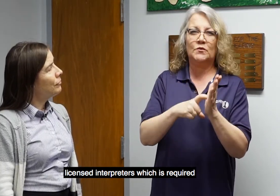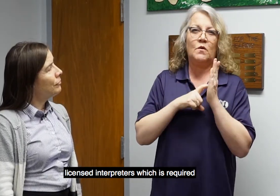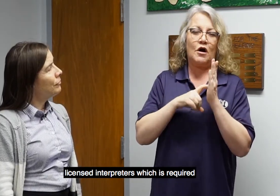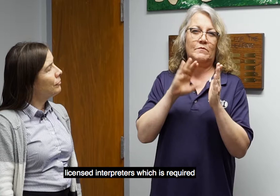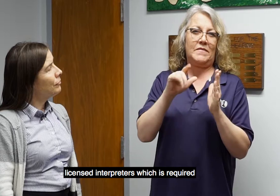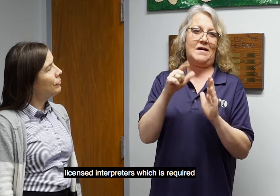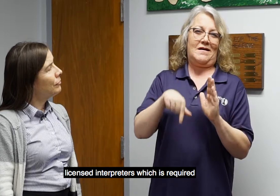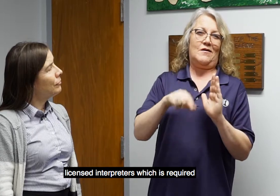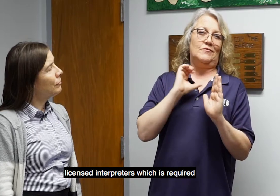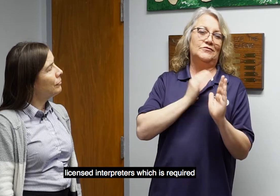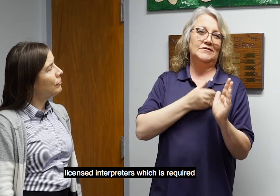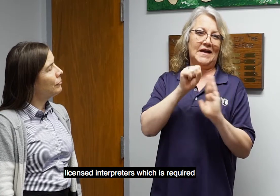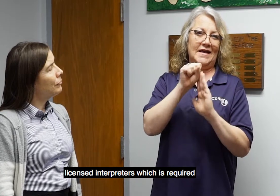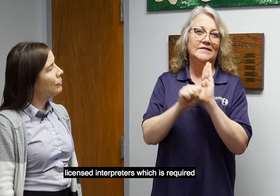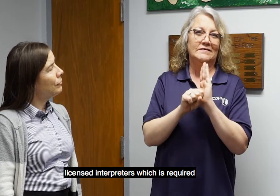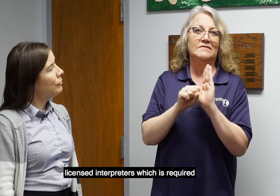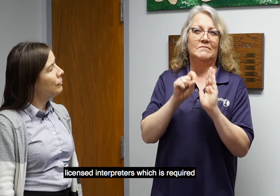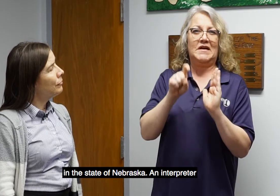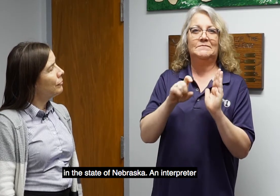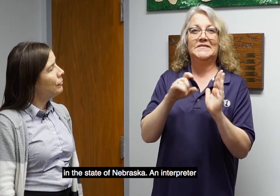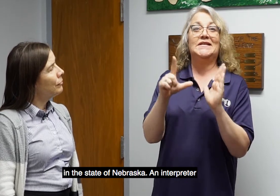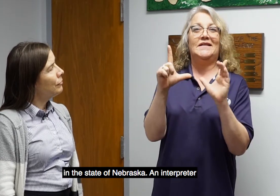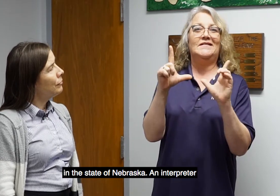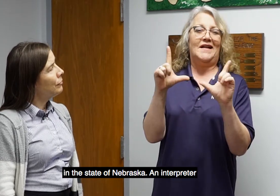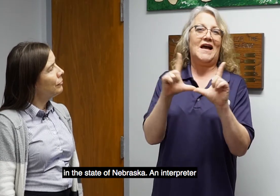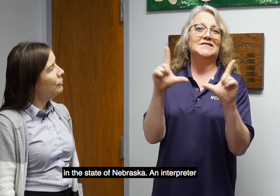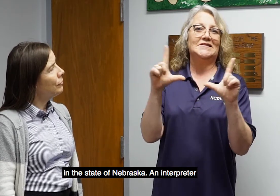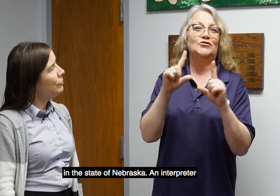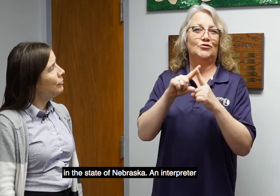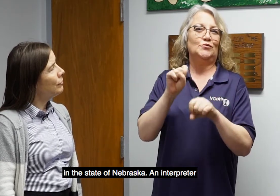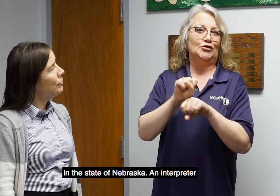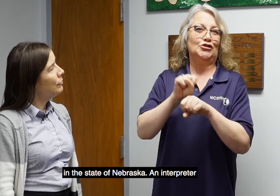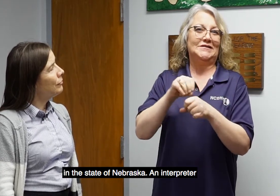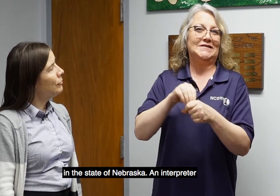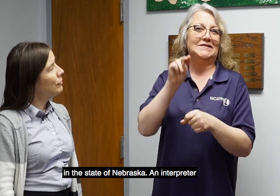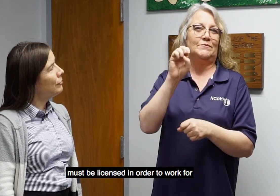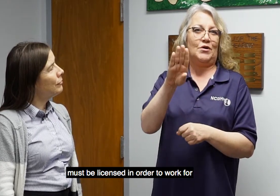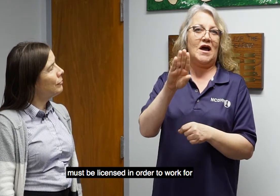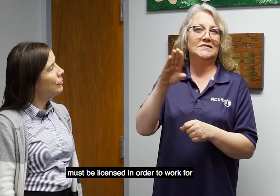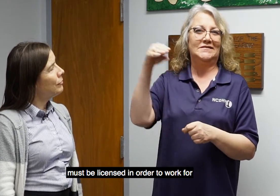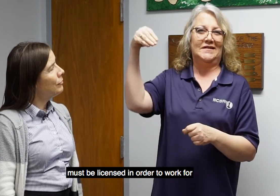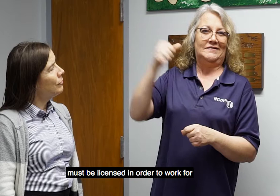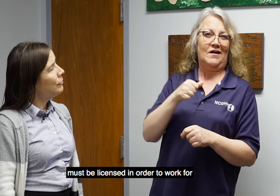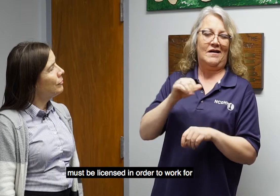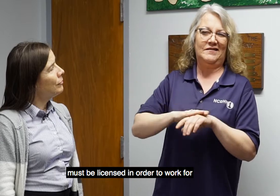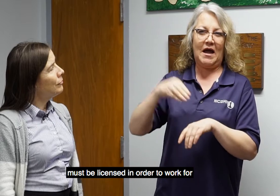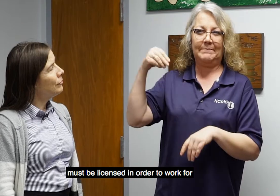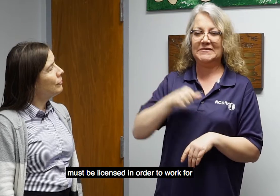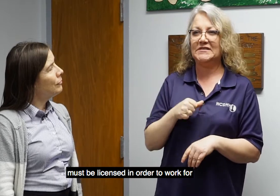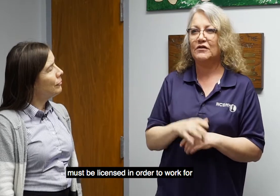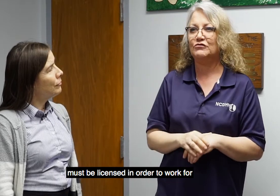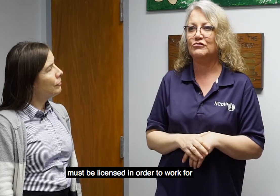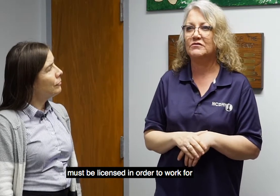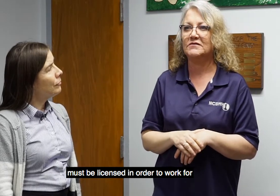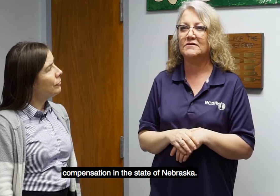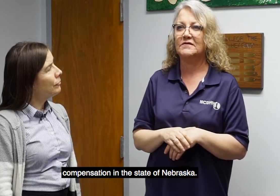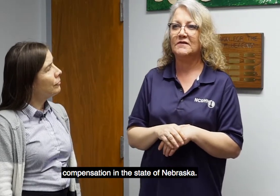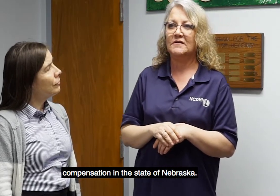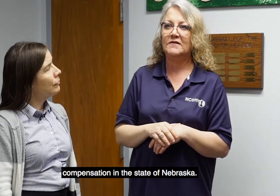interpreters, which is required in the state of Nebraska. An interpreter must be licensed in order to work for compensation in the